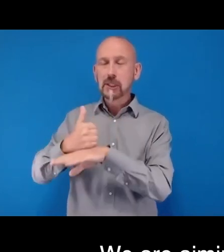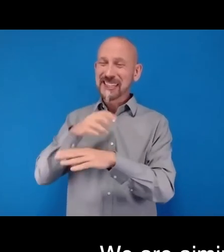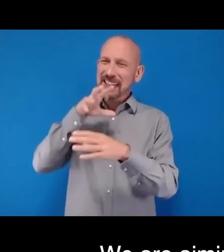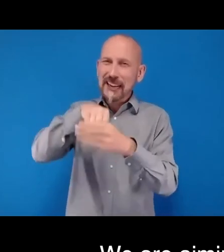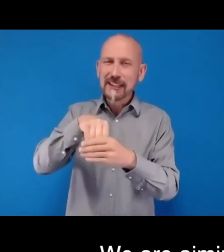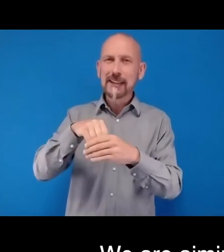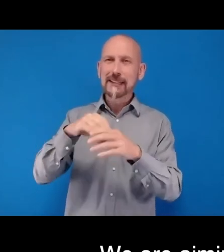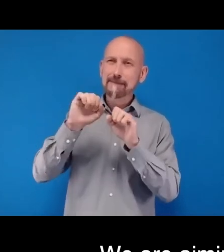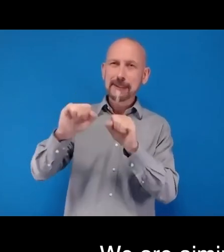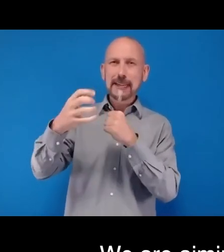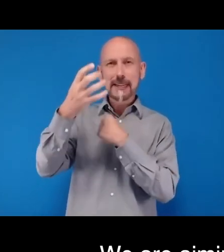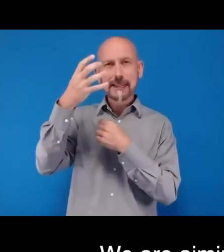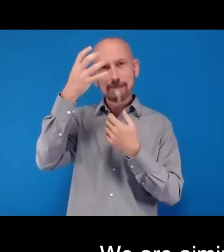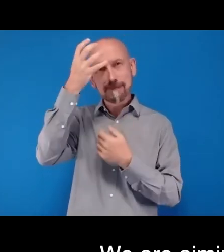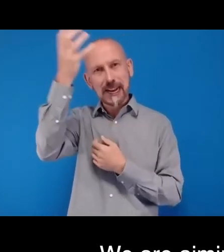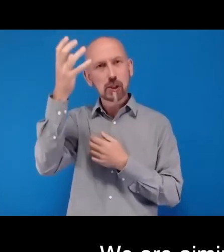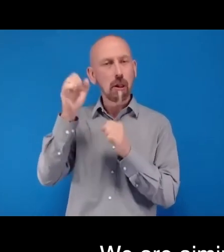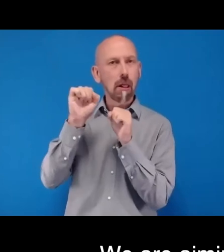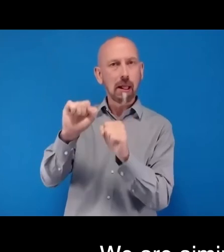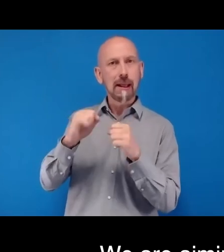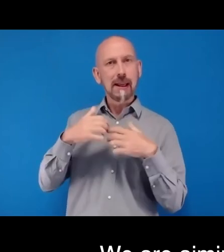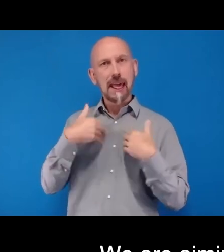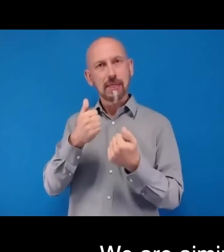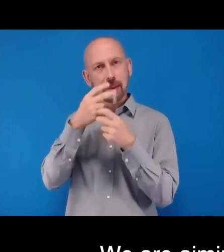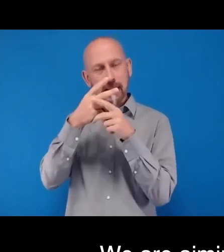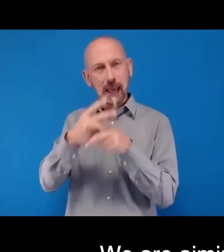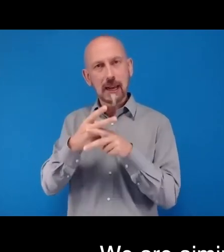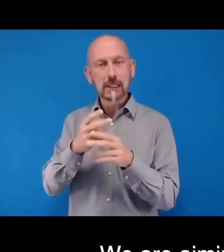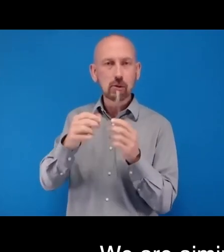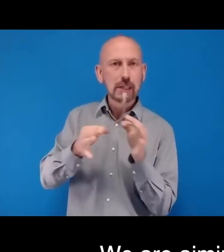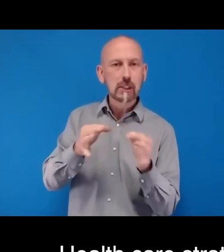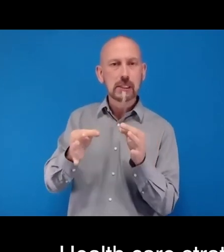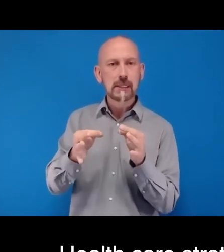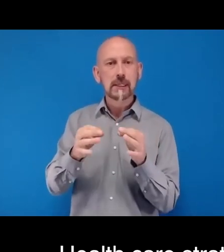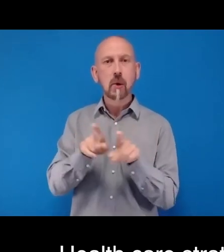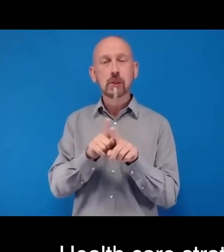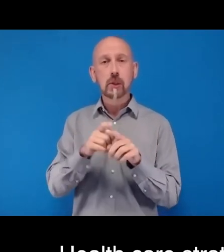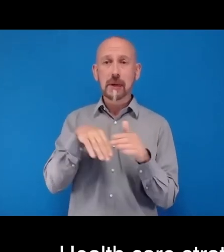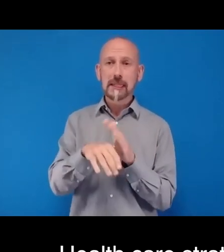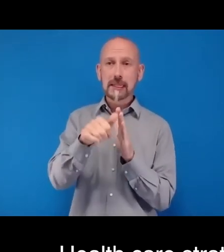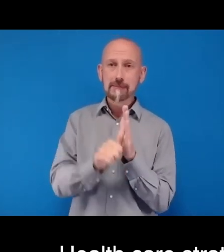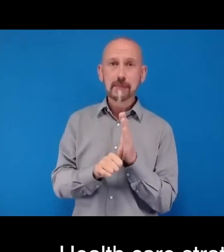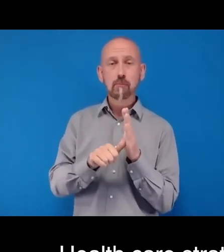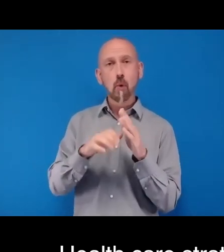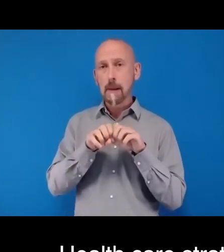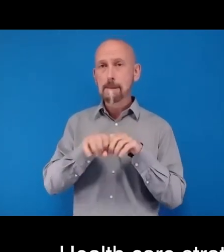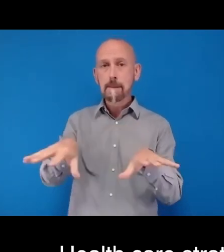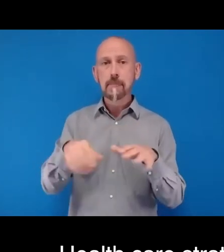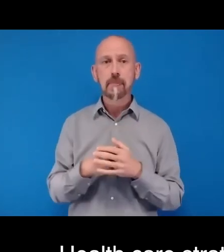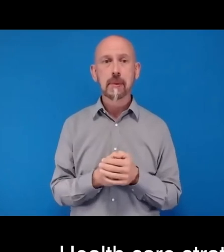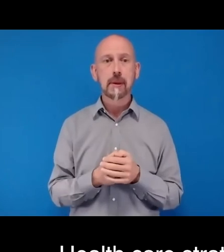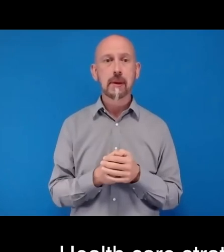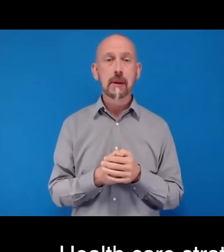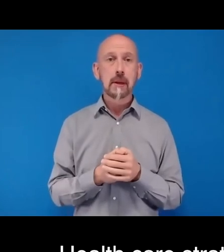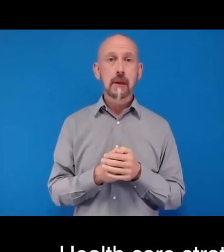strategy, as well as within the Foundation's old program. This will be achieved through several